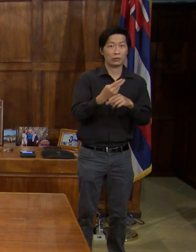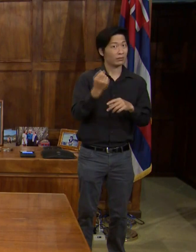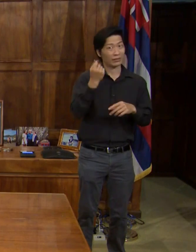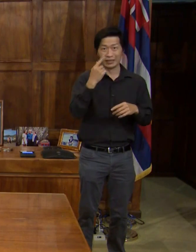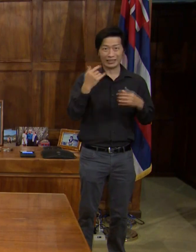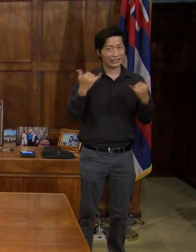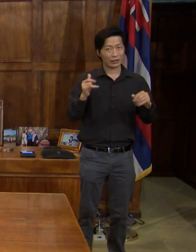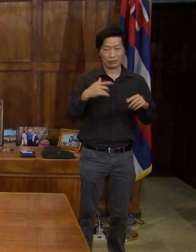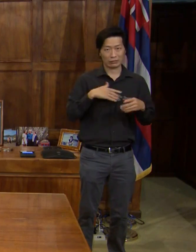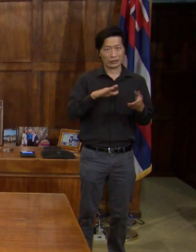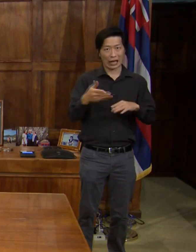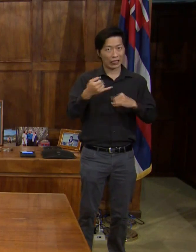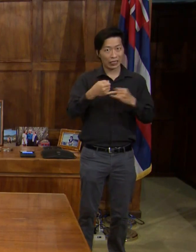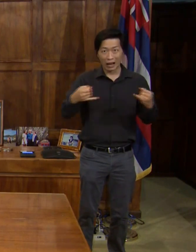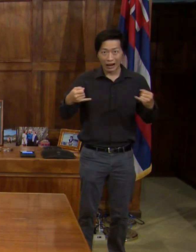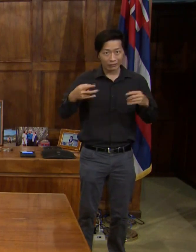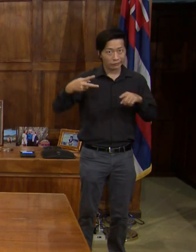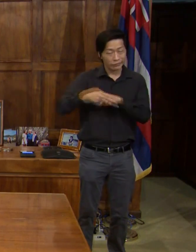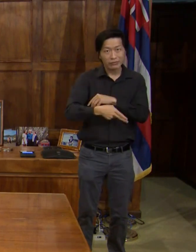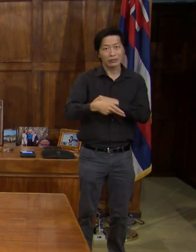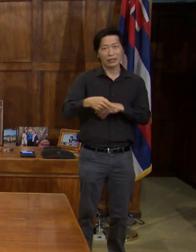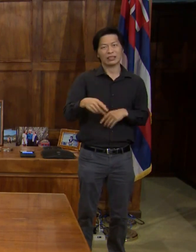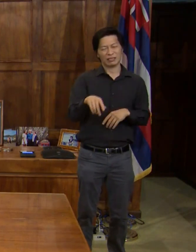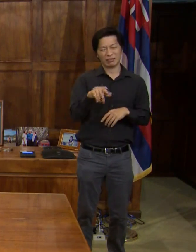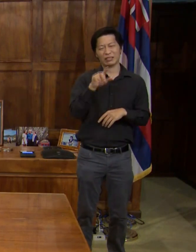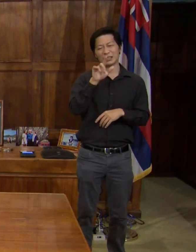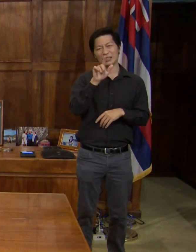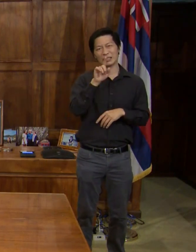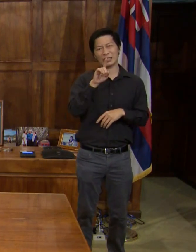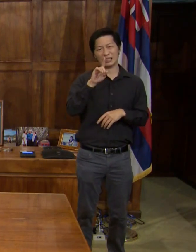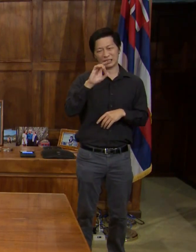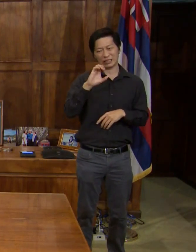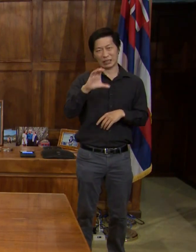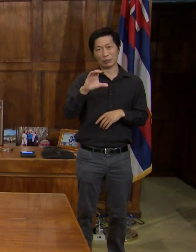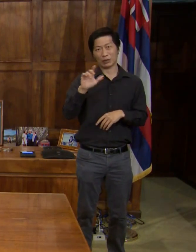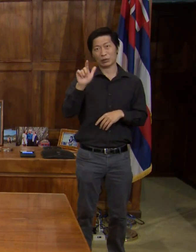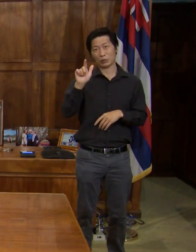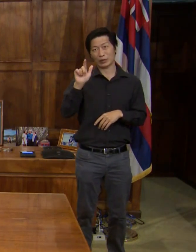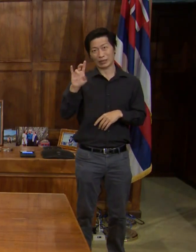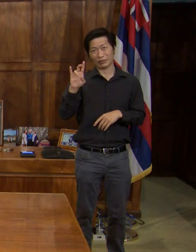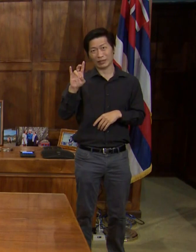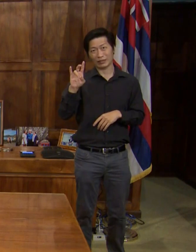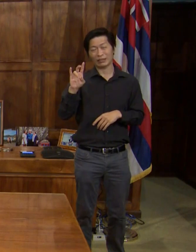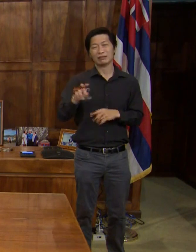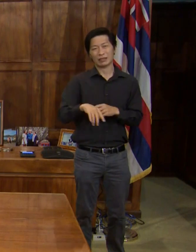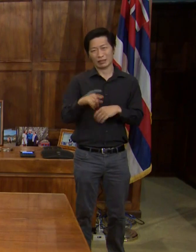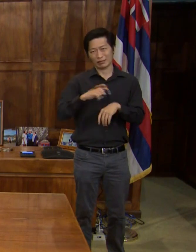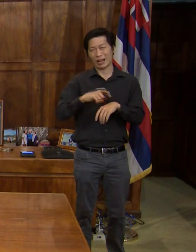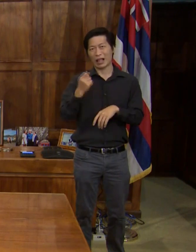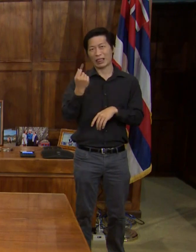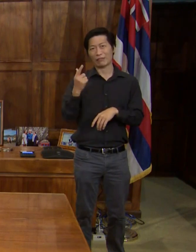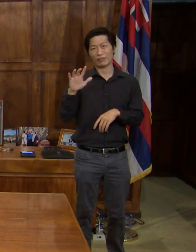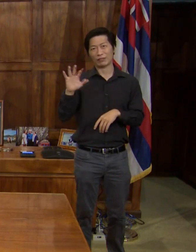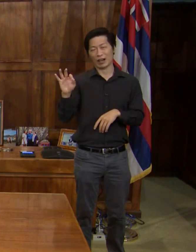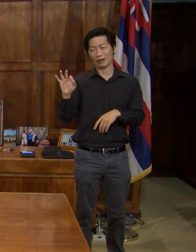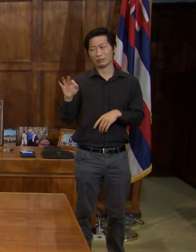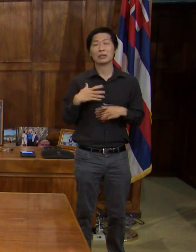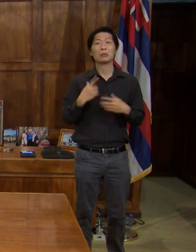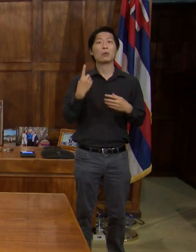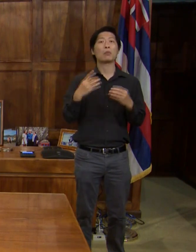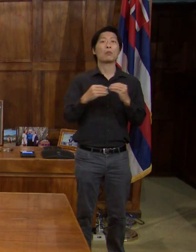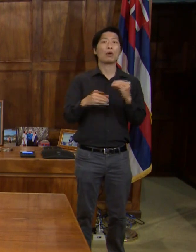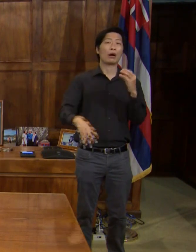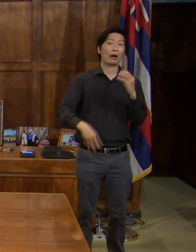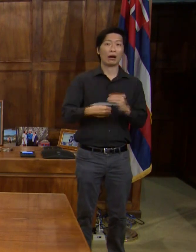59 PM on December 27th. One last thank you before I sign off, and